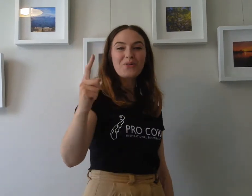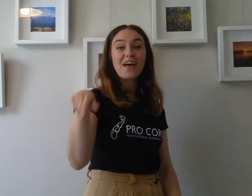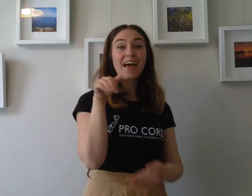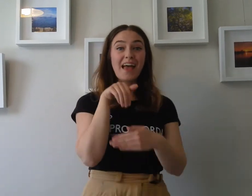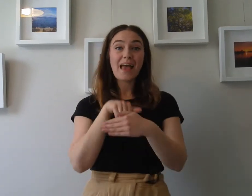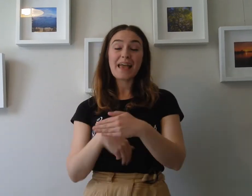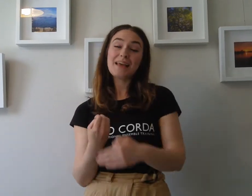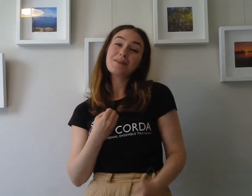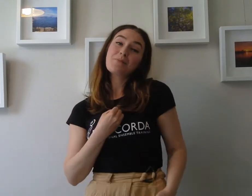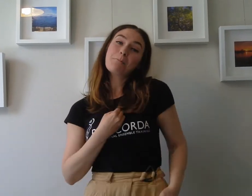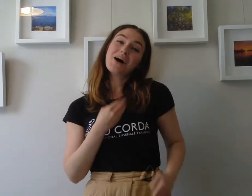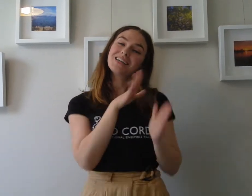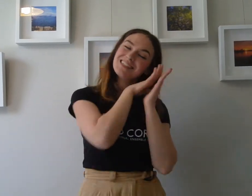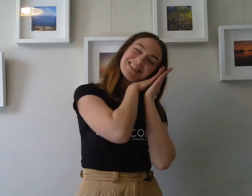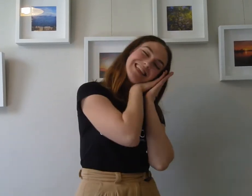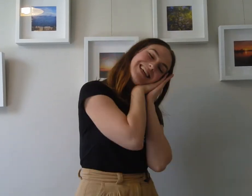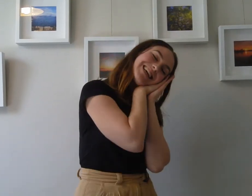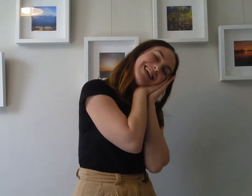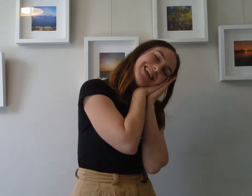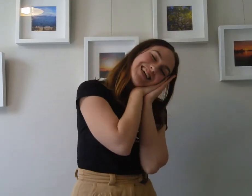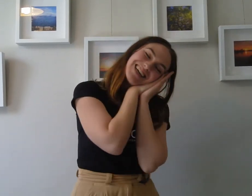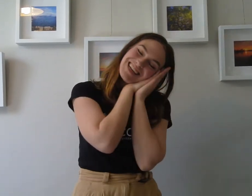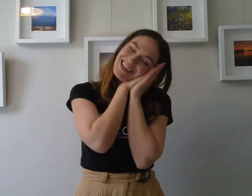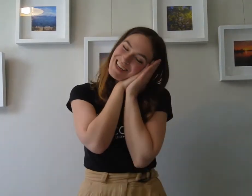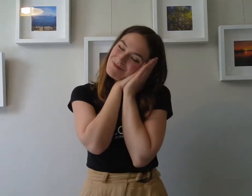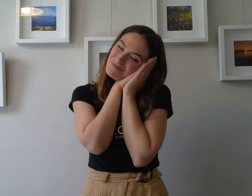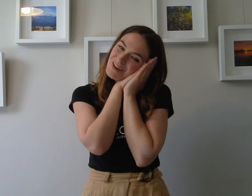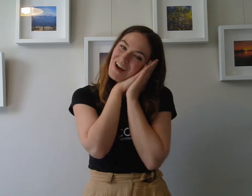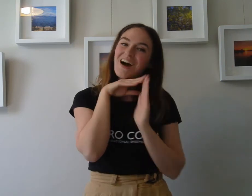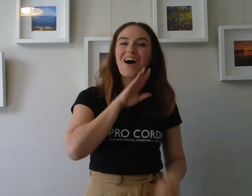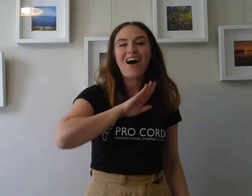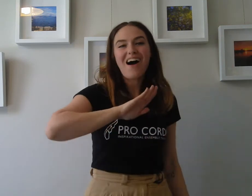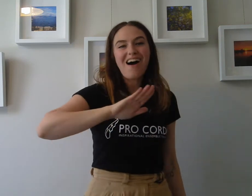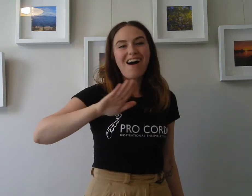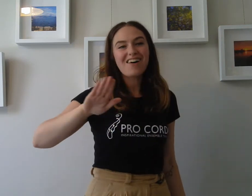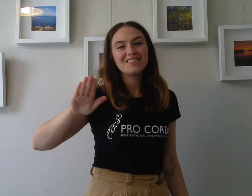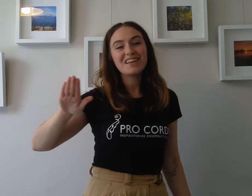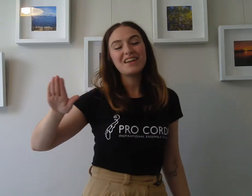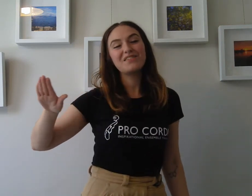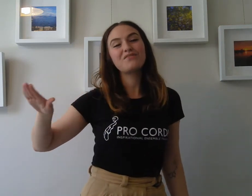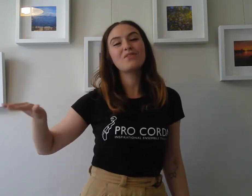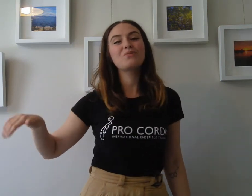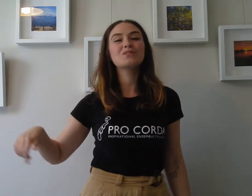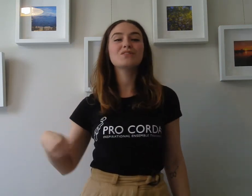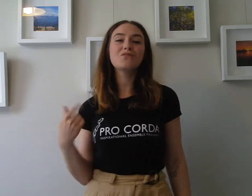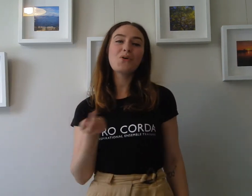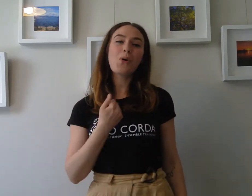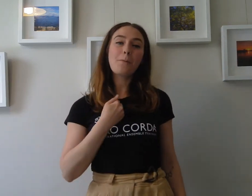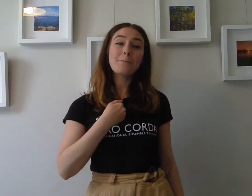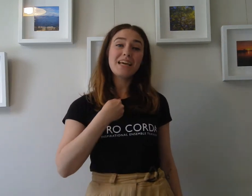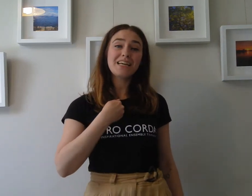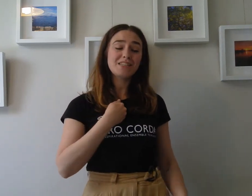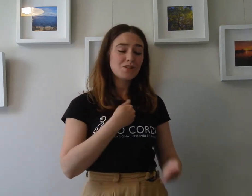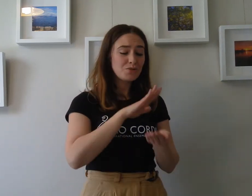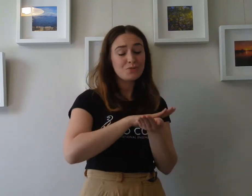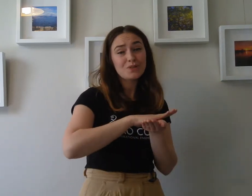there in my sleep Not any flaws for me to